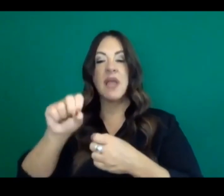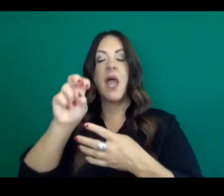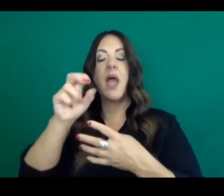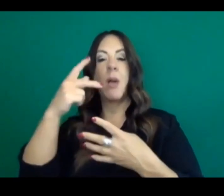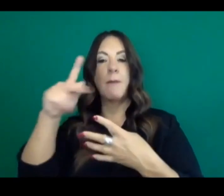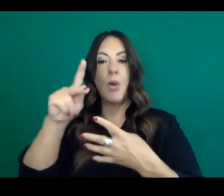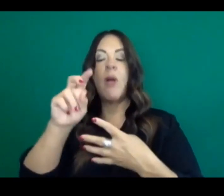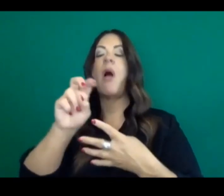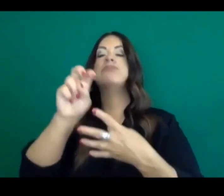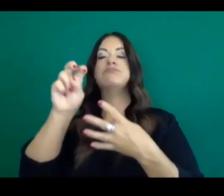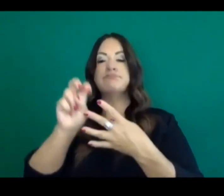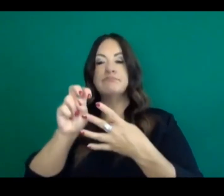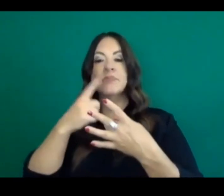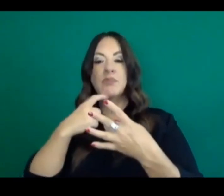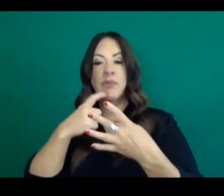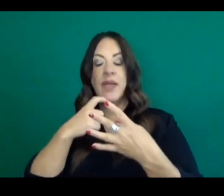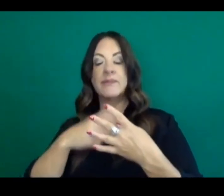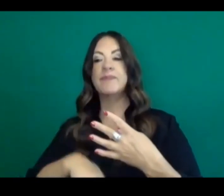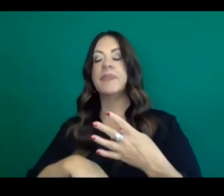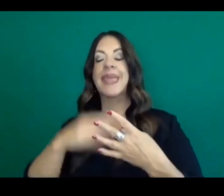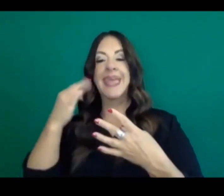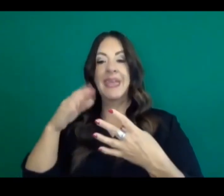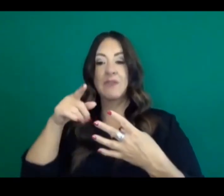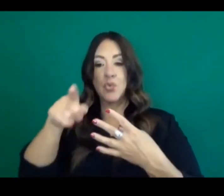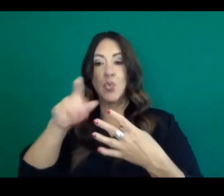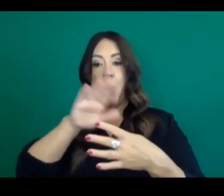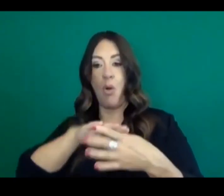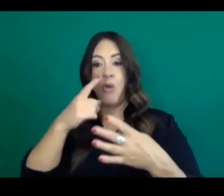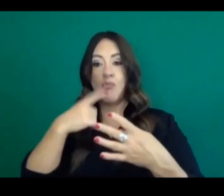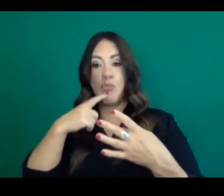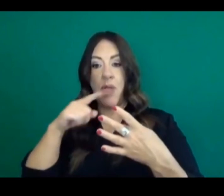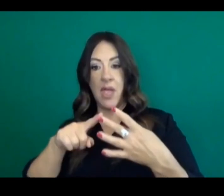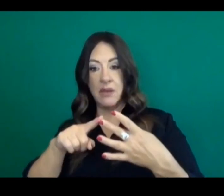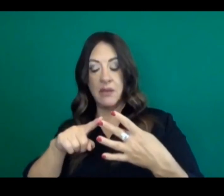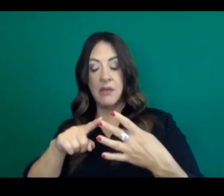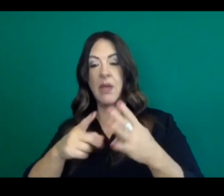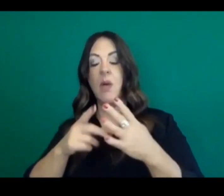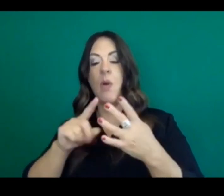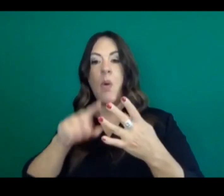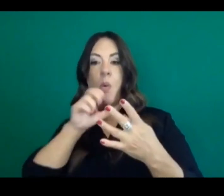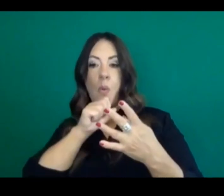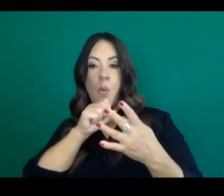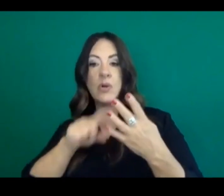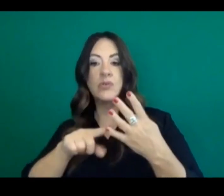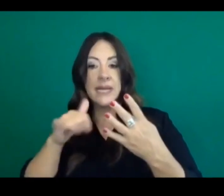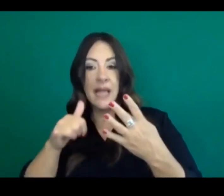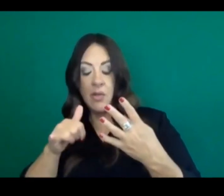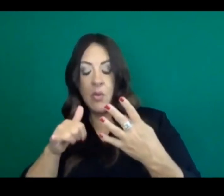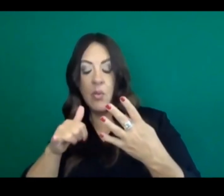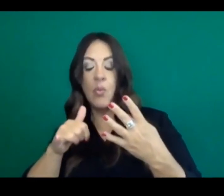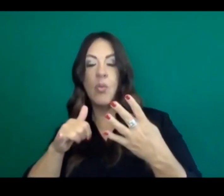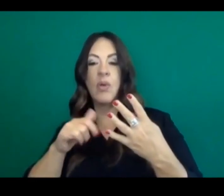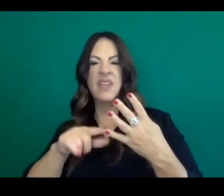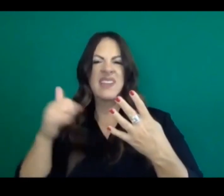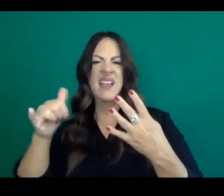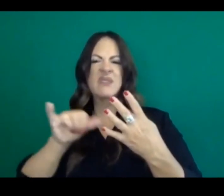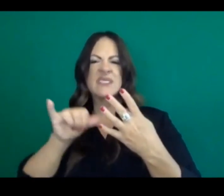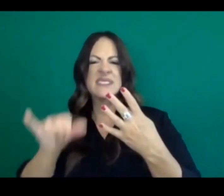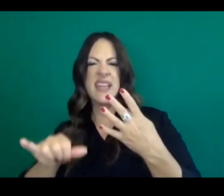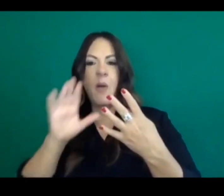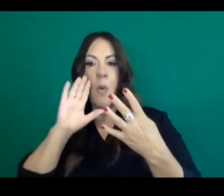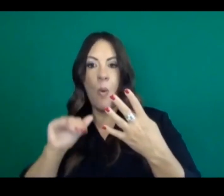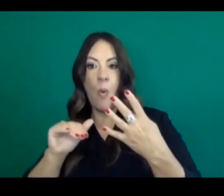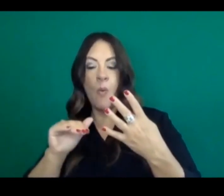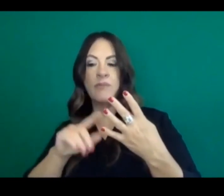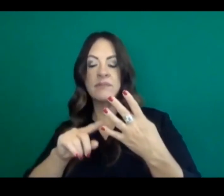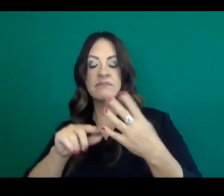county in the red, um, will remain, any county in red, orange, or yellow, but yellow, they'll stay there, hopefully, uh,